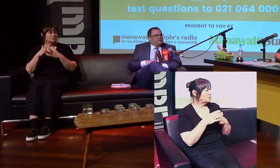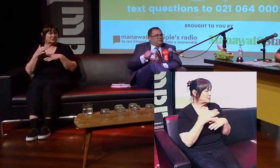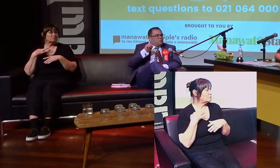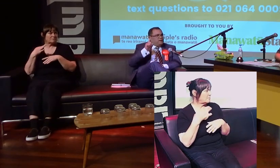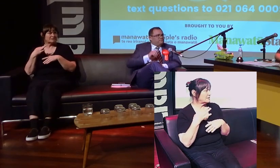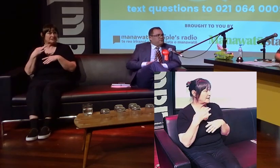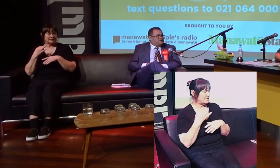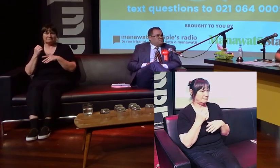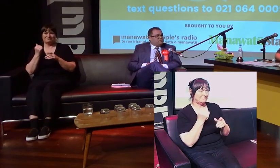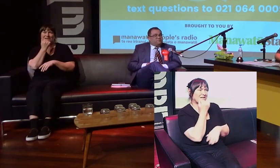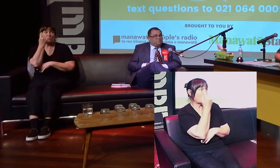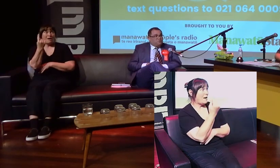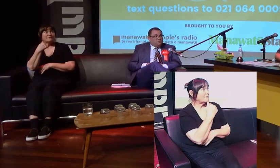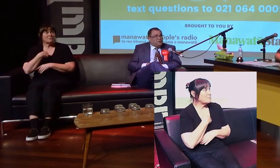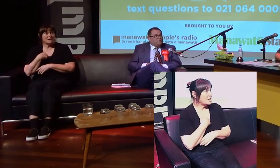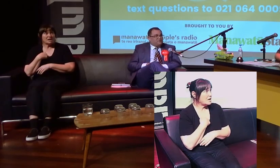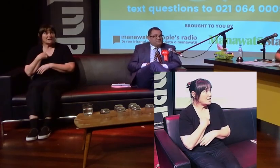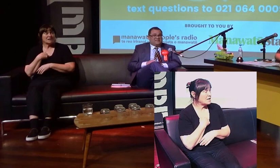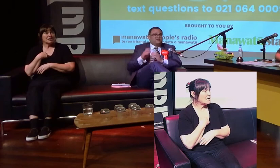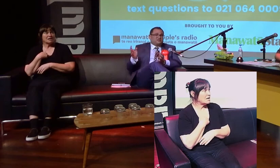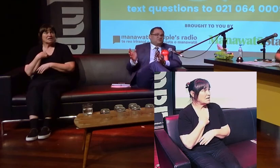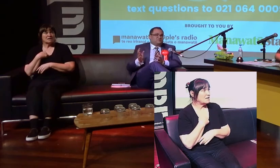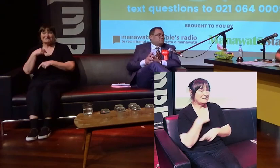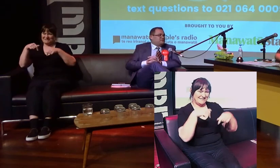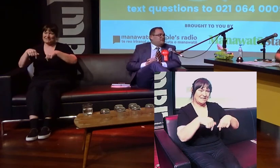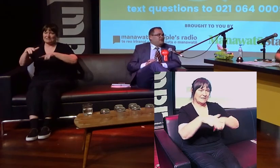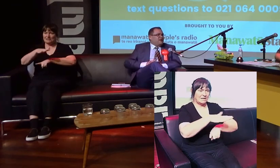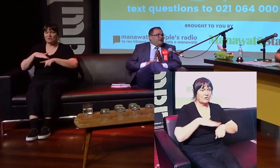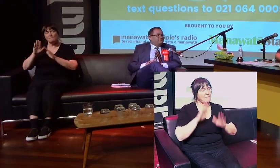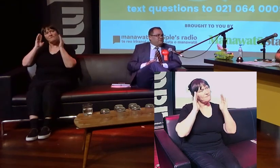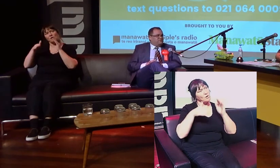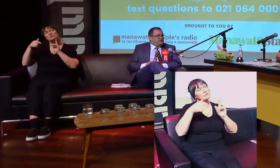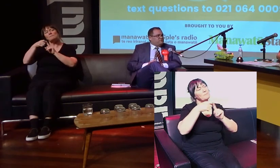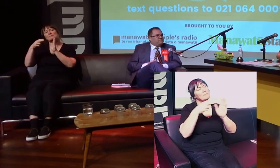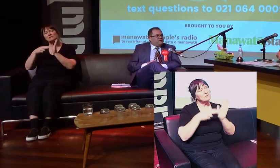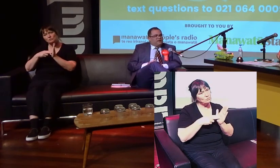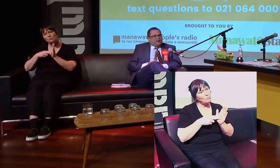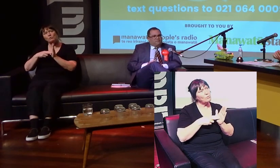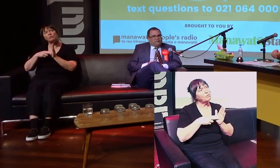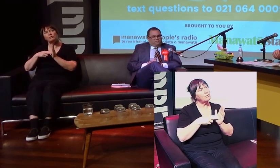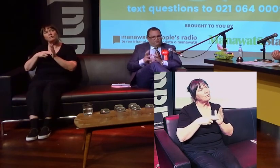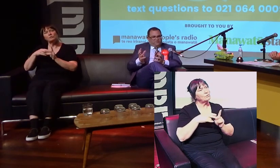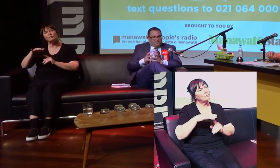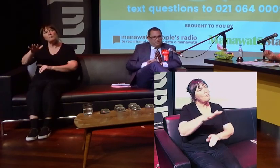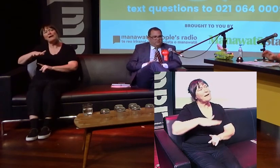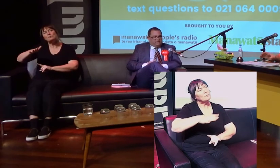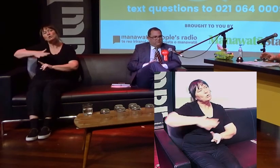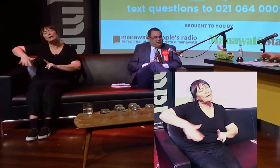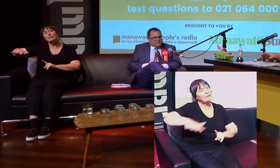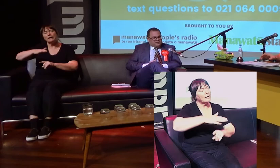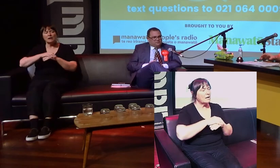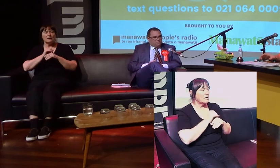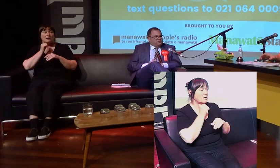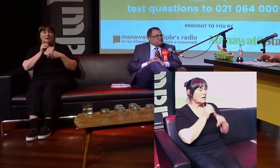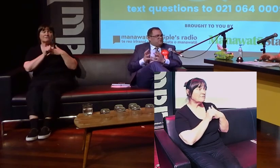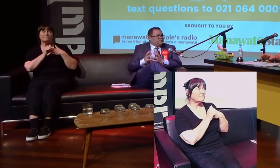fundamentally number one. In terms of portfolio and priorities, it's actually to this city and to this electorate. If the leader of